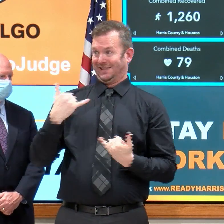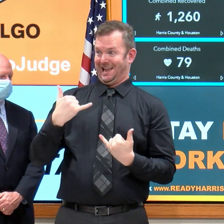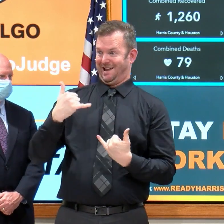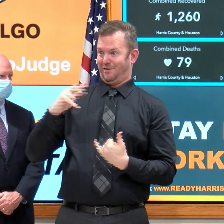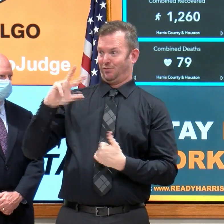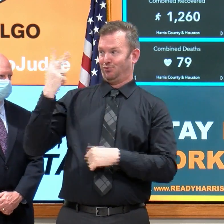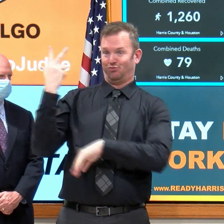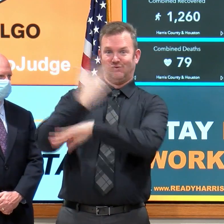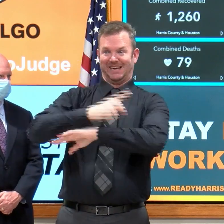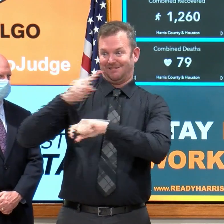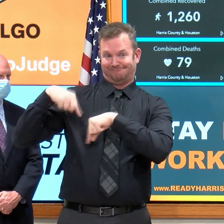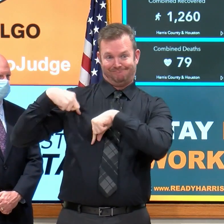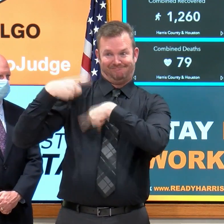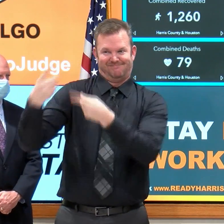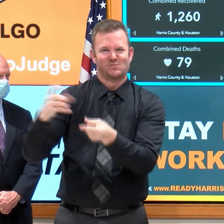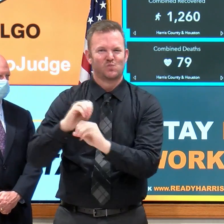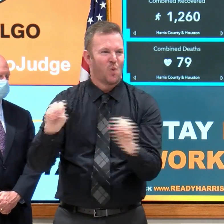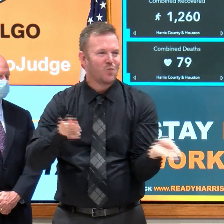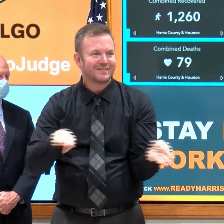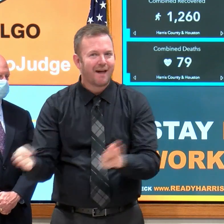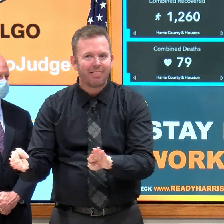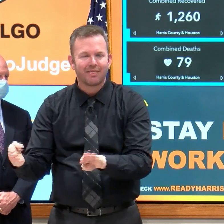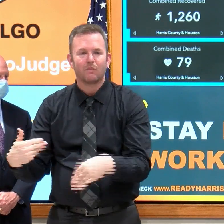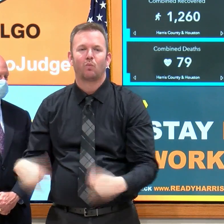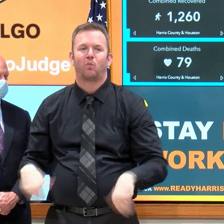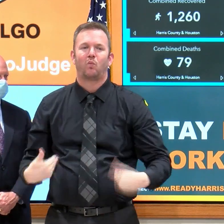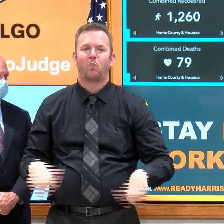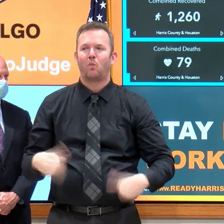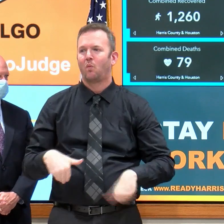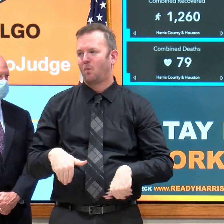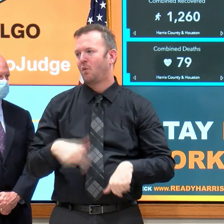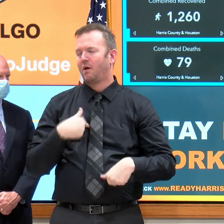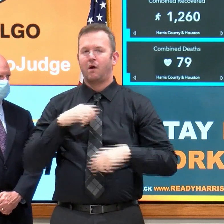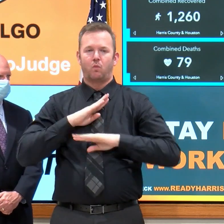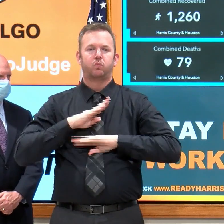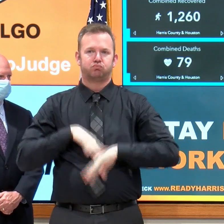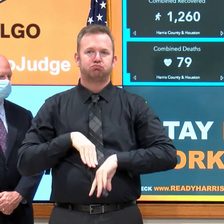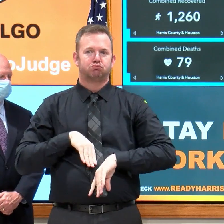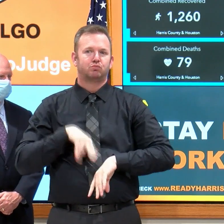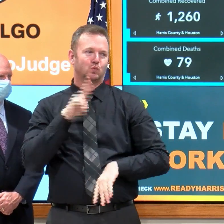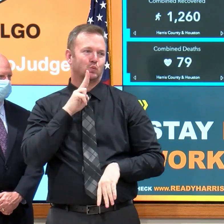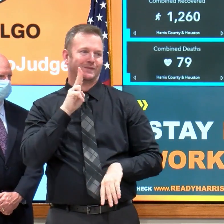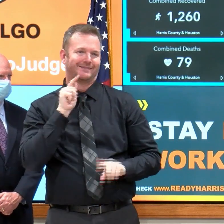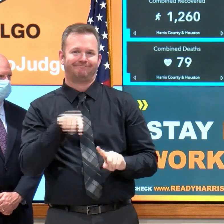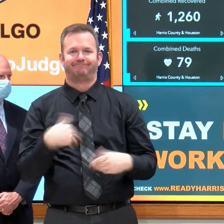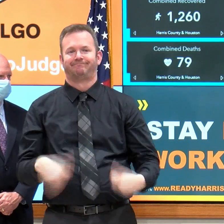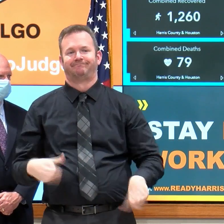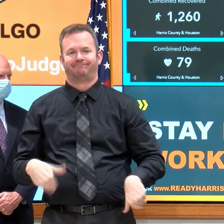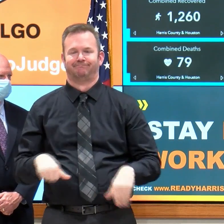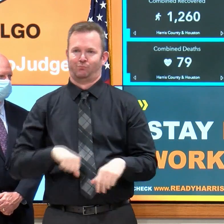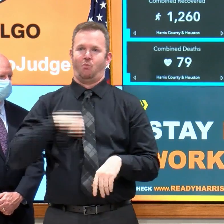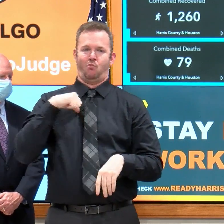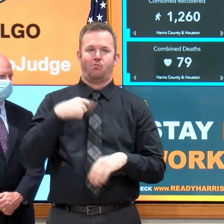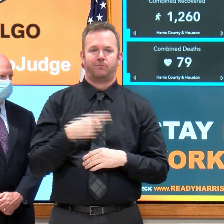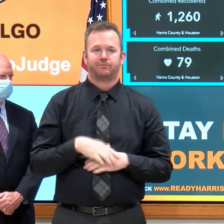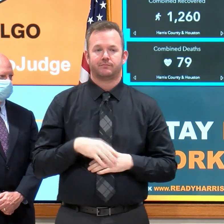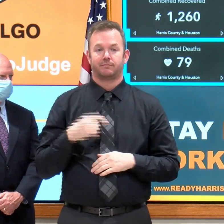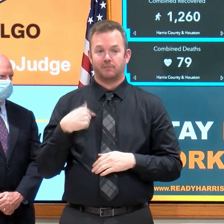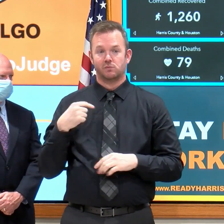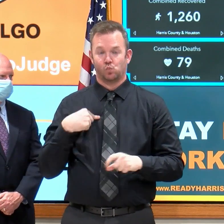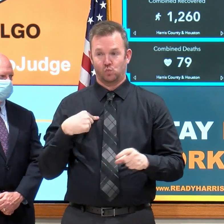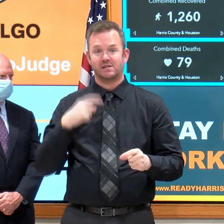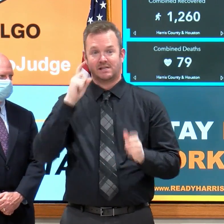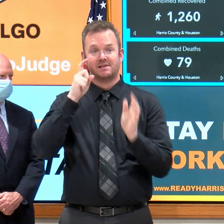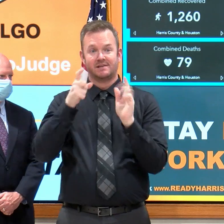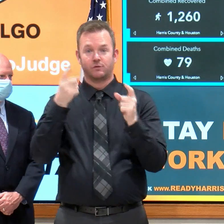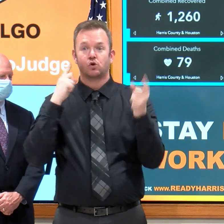at 34. The other good news is that in looking at the reports that we get from the Texas Medical Center, the